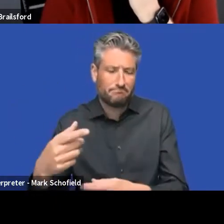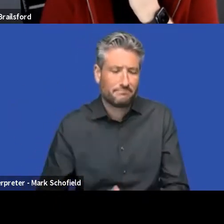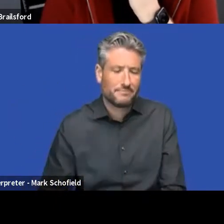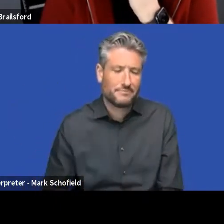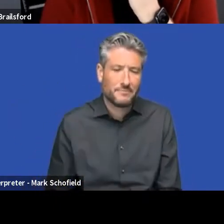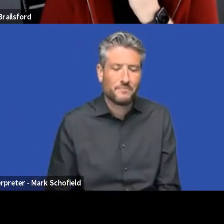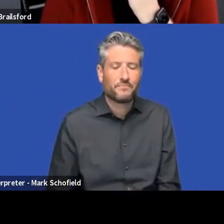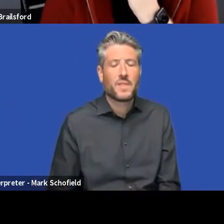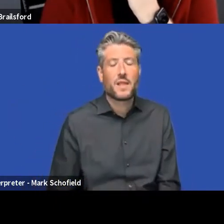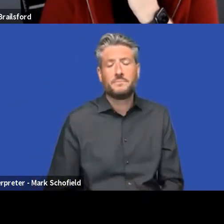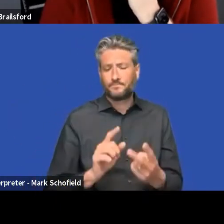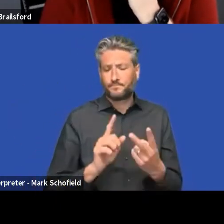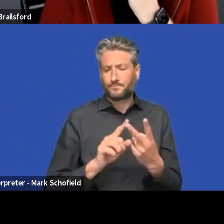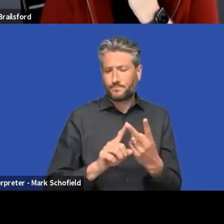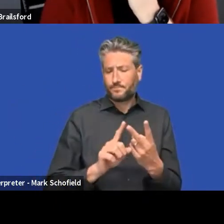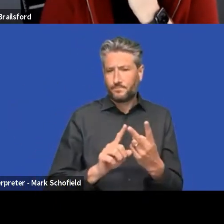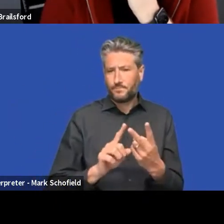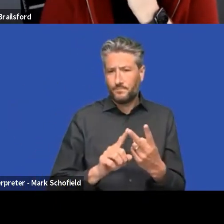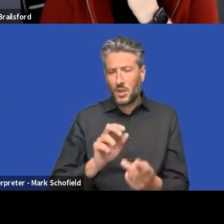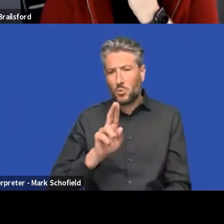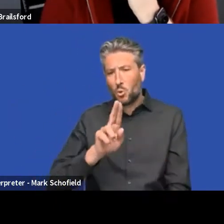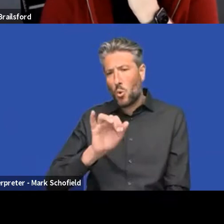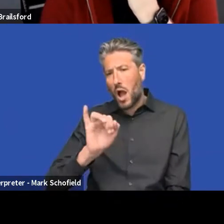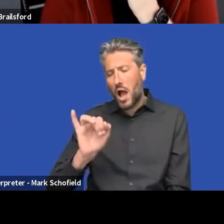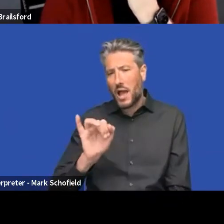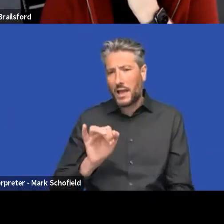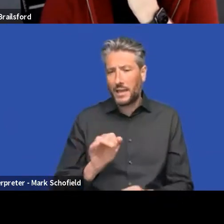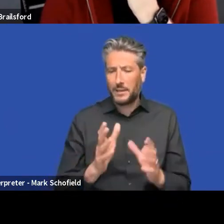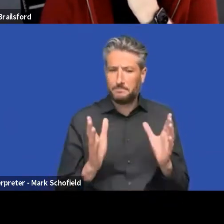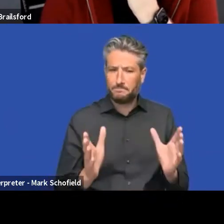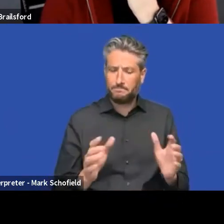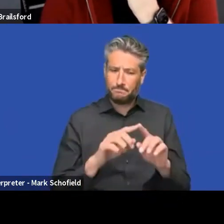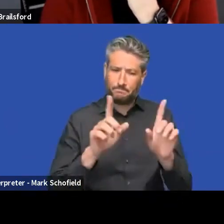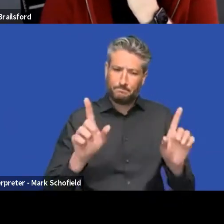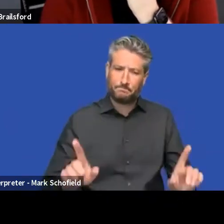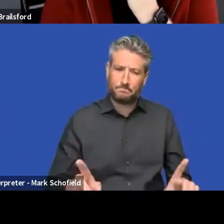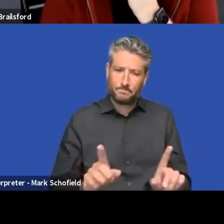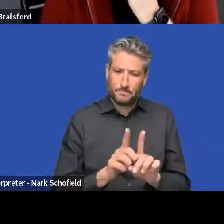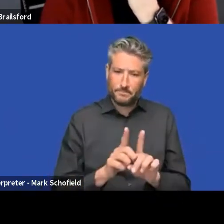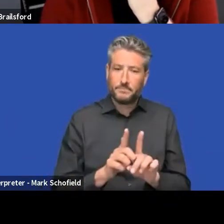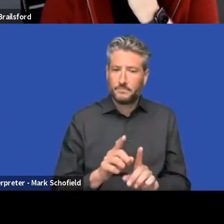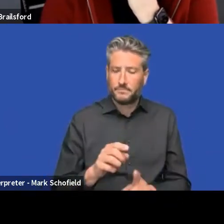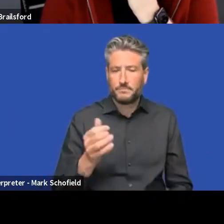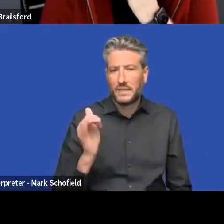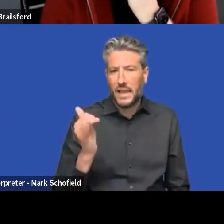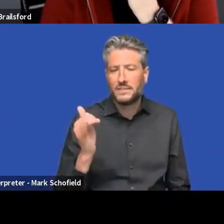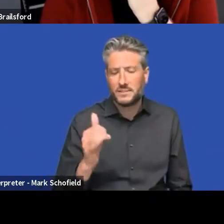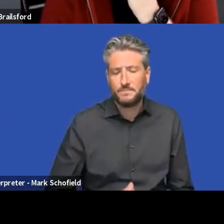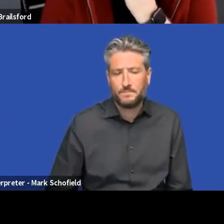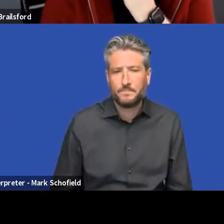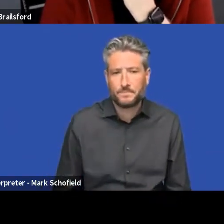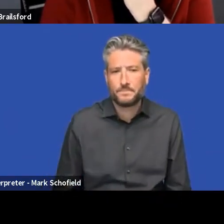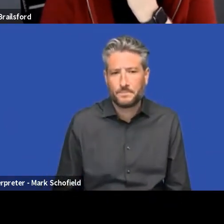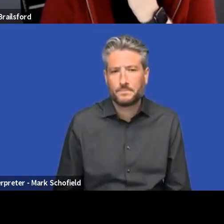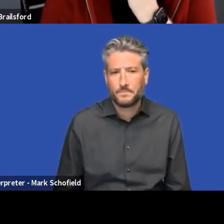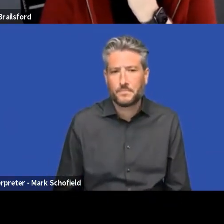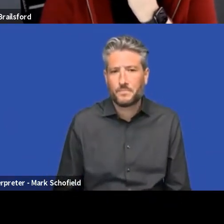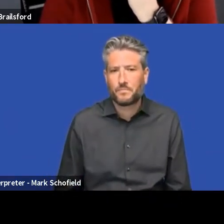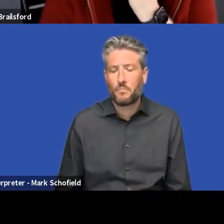terms of UI, yes, because the overall purpose and responsibility of the UI